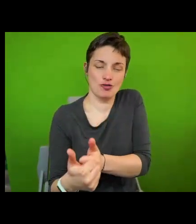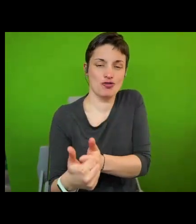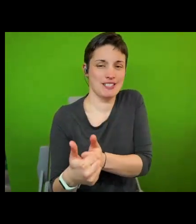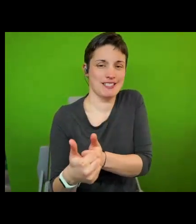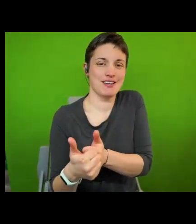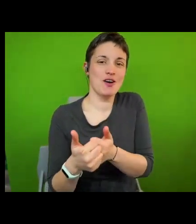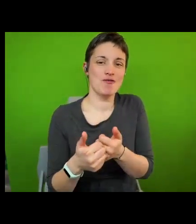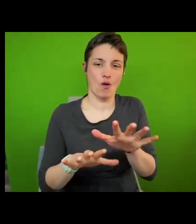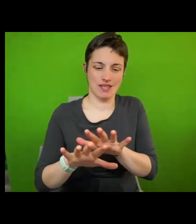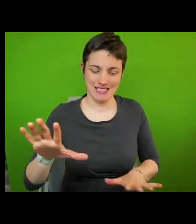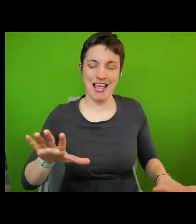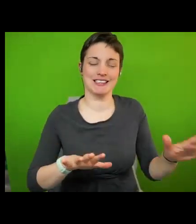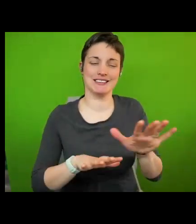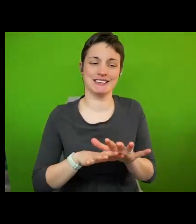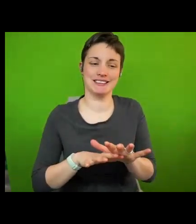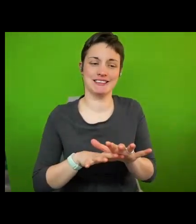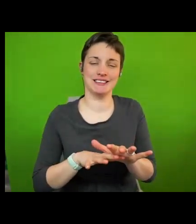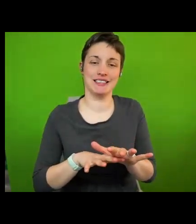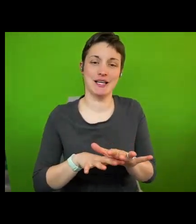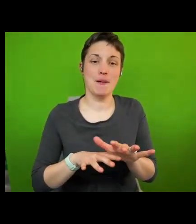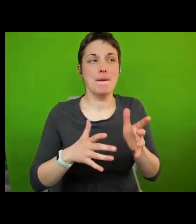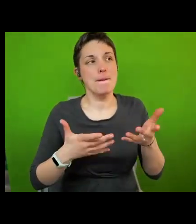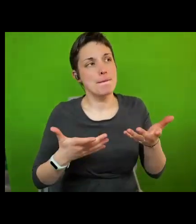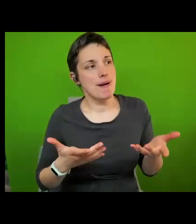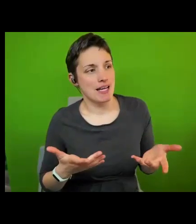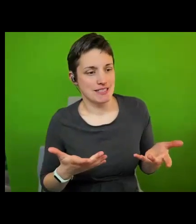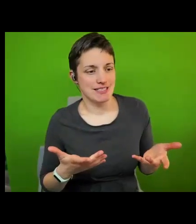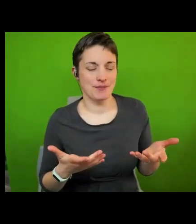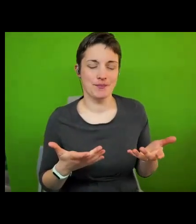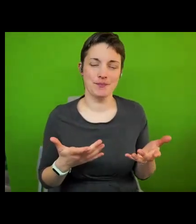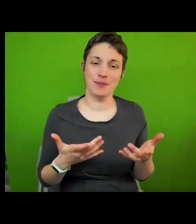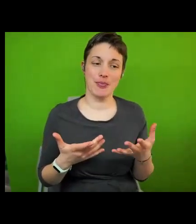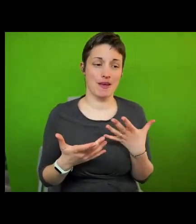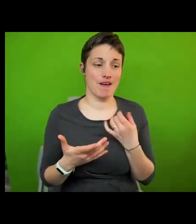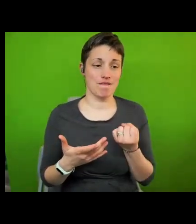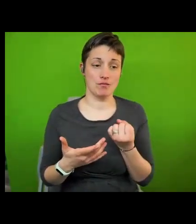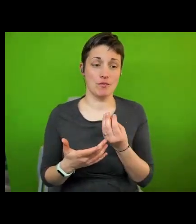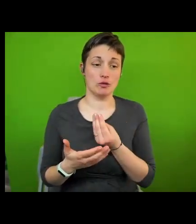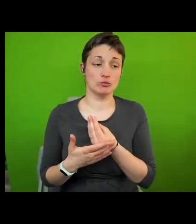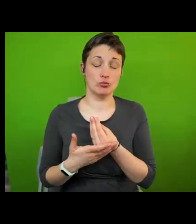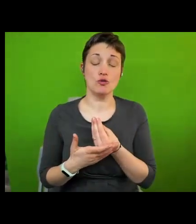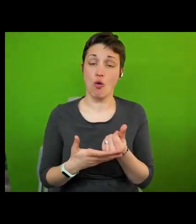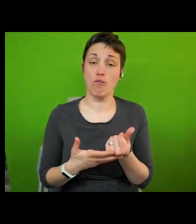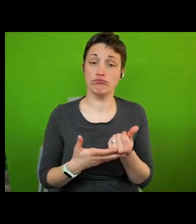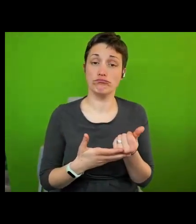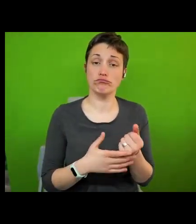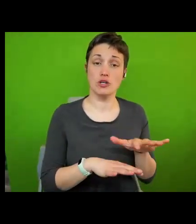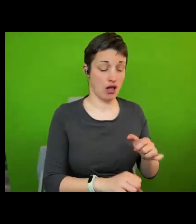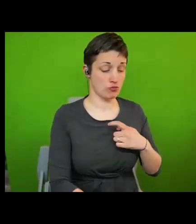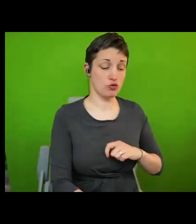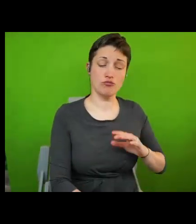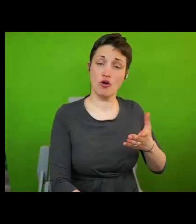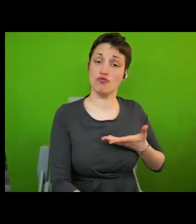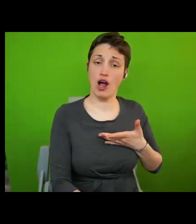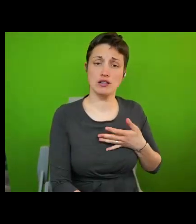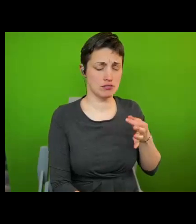more on the other hand you have cities that start the human rights cities movement because of their